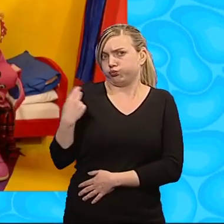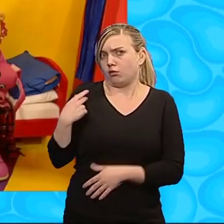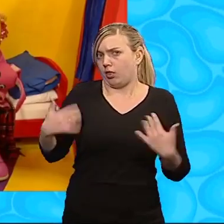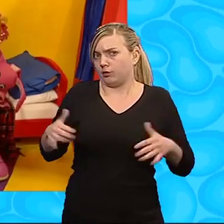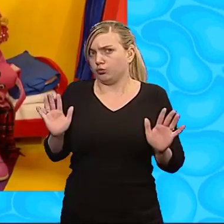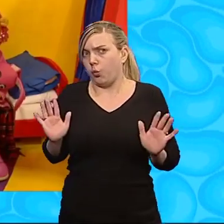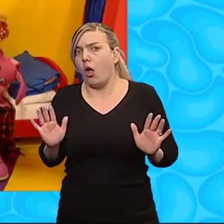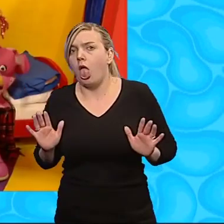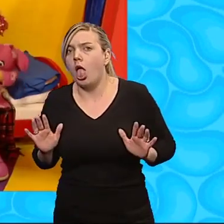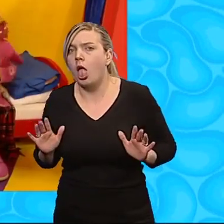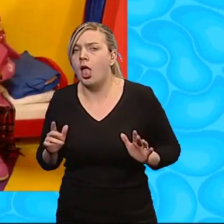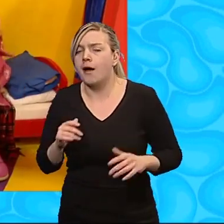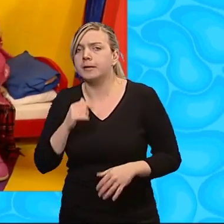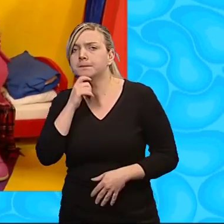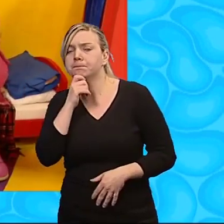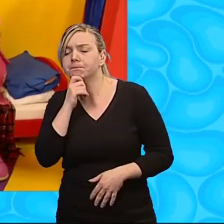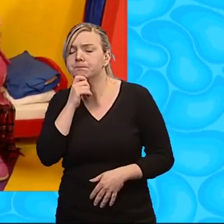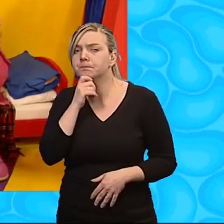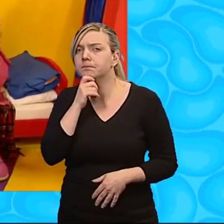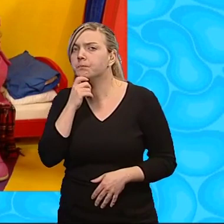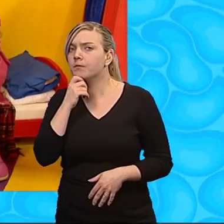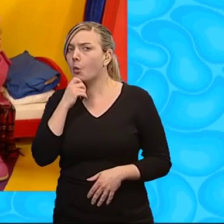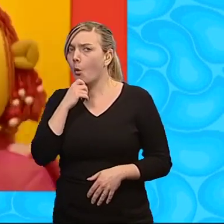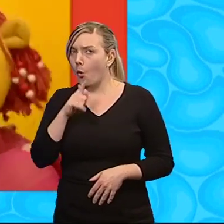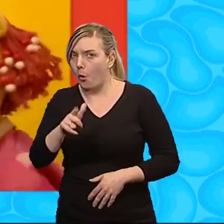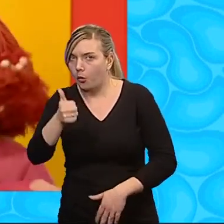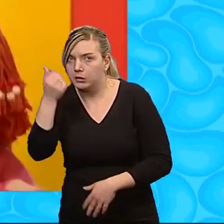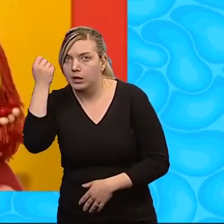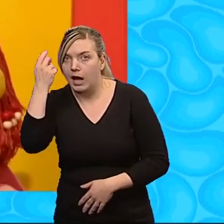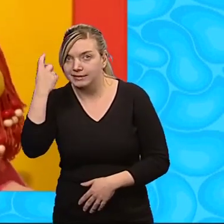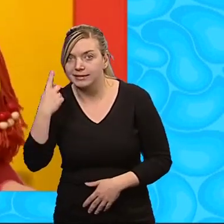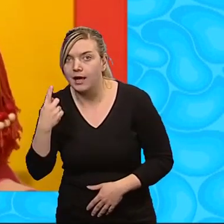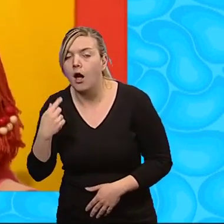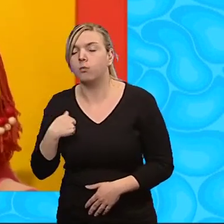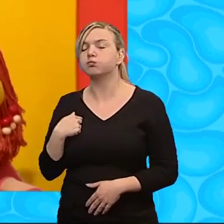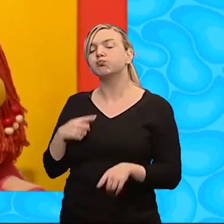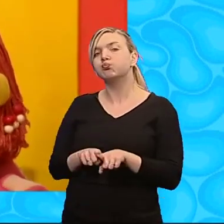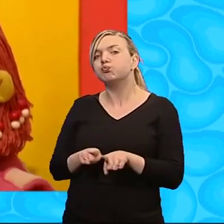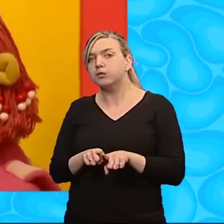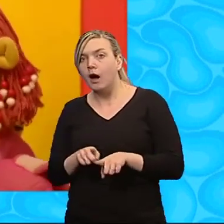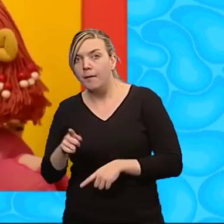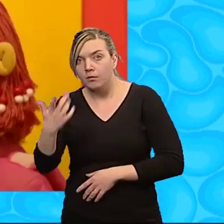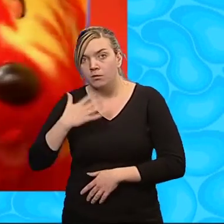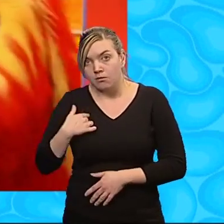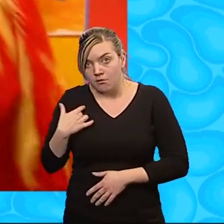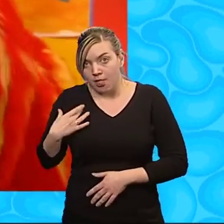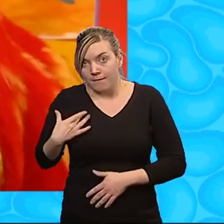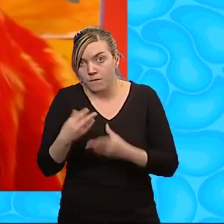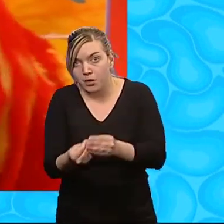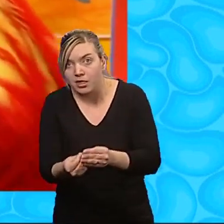Hmm. Well I really like Max. Yeah, me too. Do you think I could come and live in your house, Doodles?